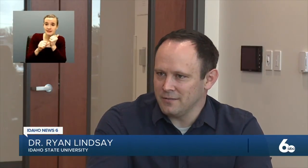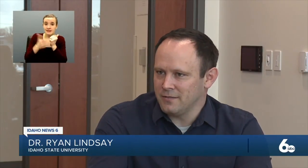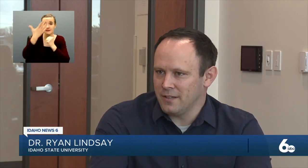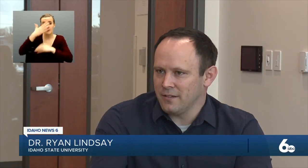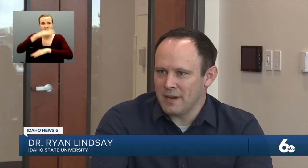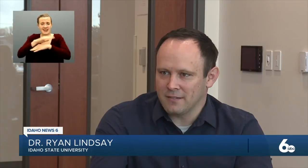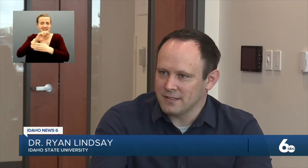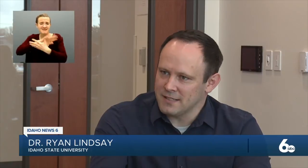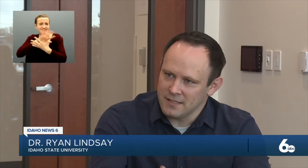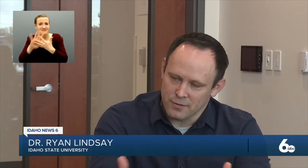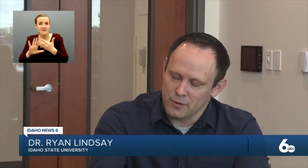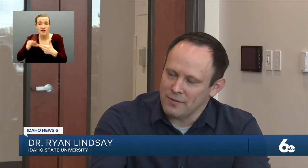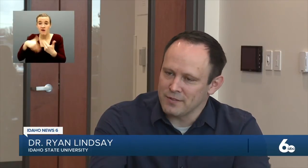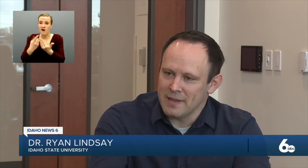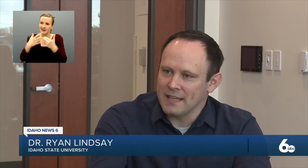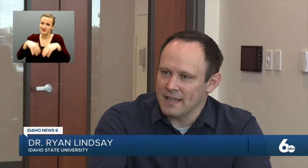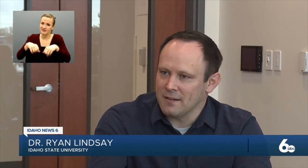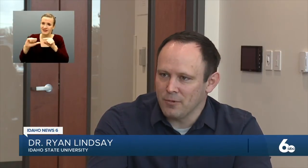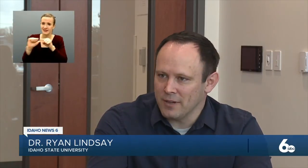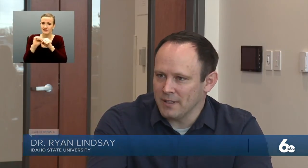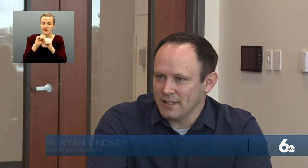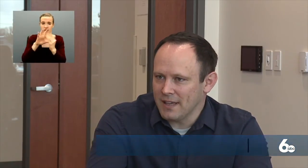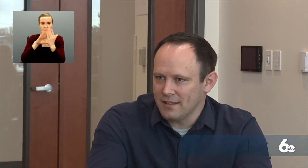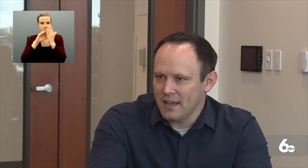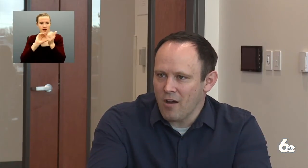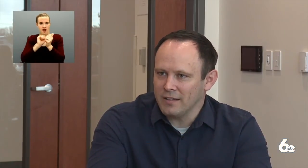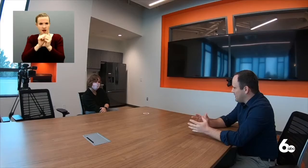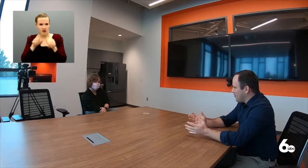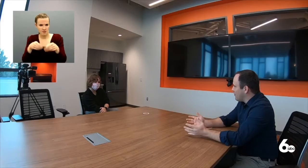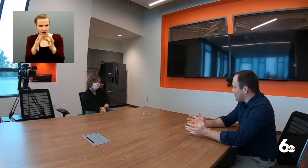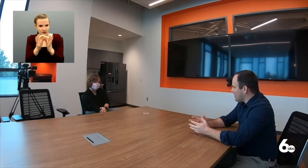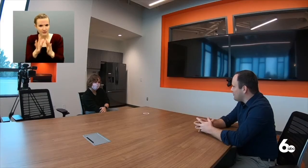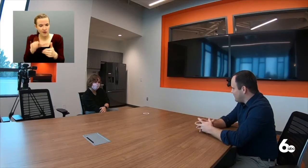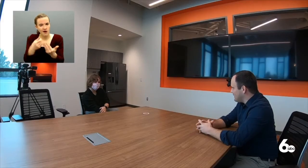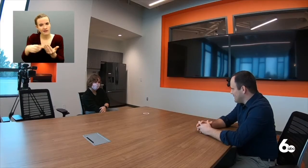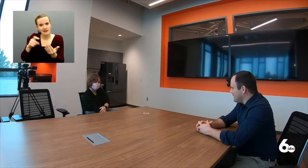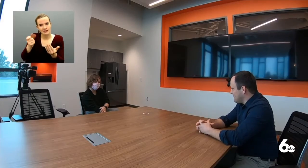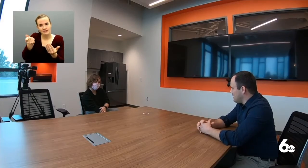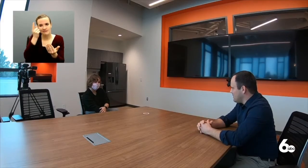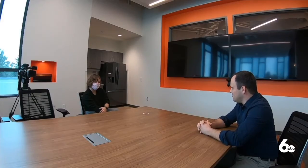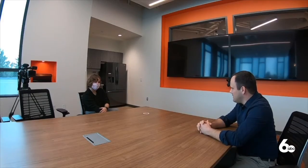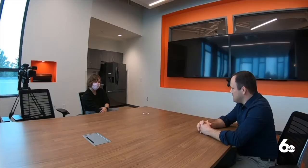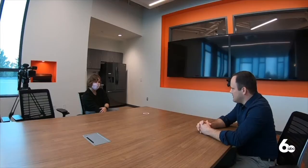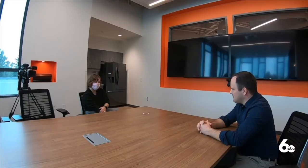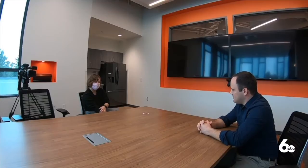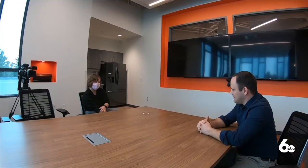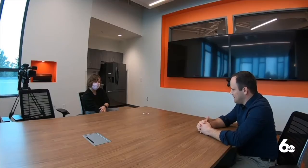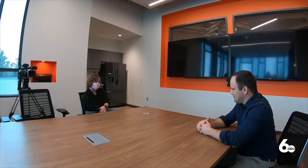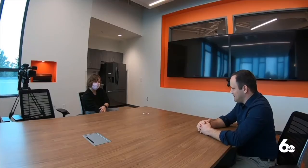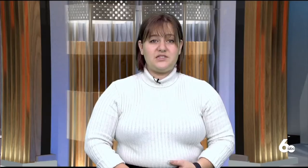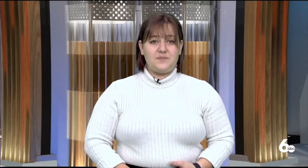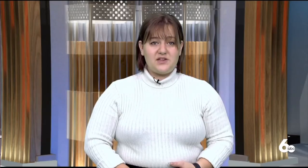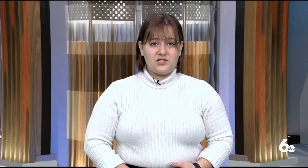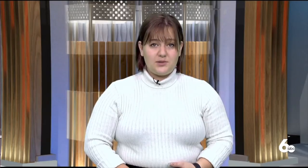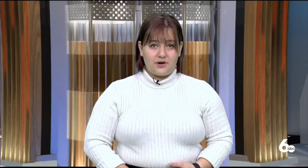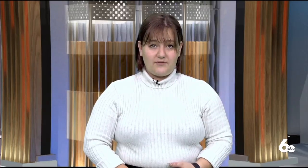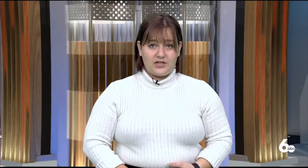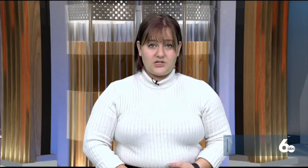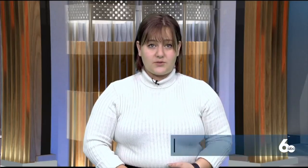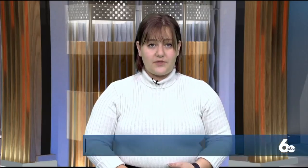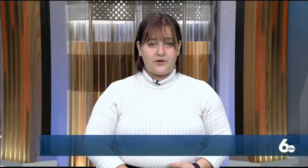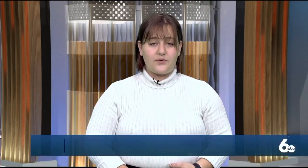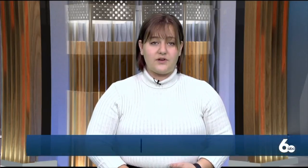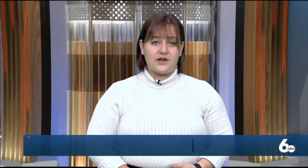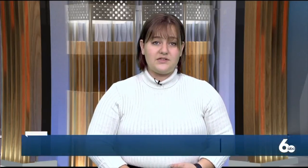the way to the medical assistant or whoever is making that appointment. They all need to have that understanding. This issue has become especially